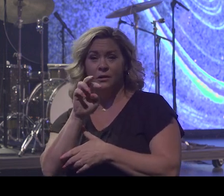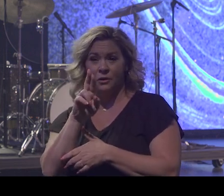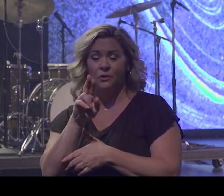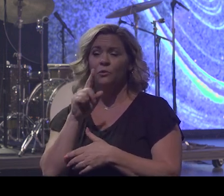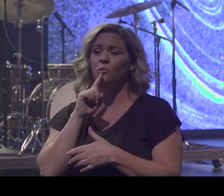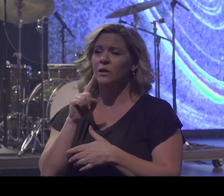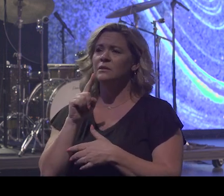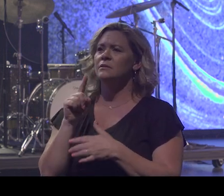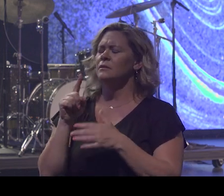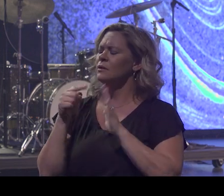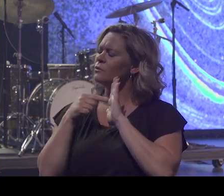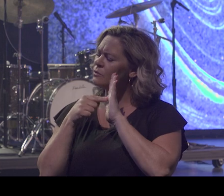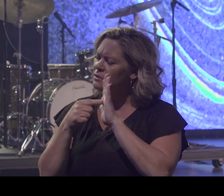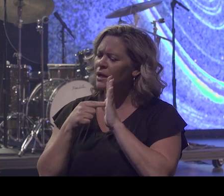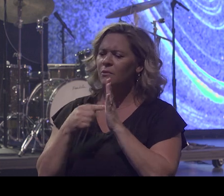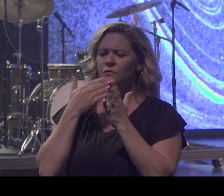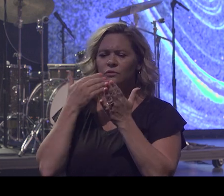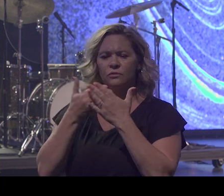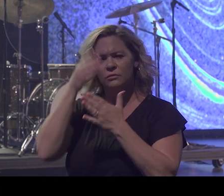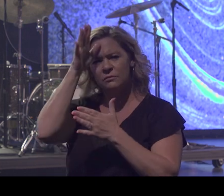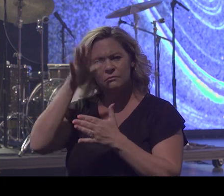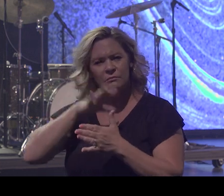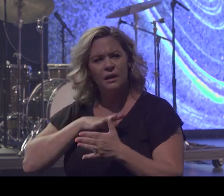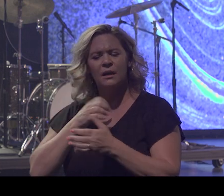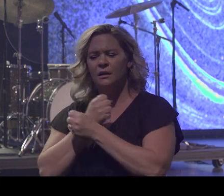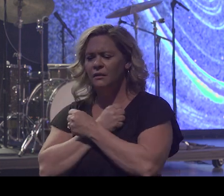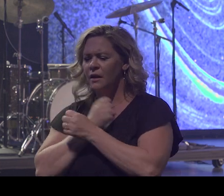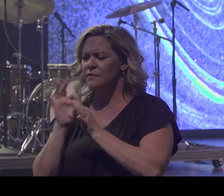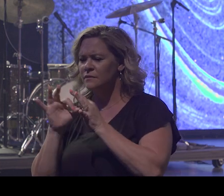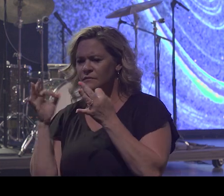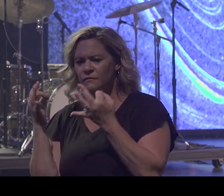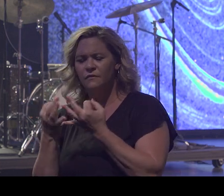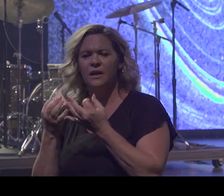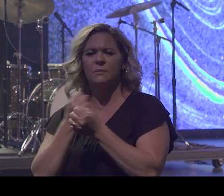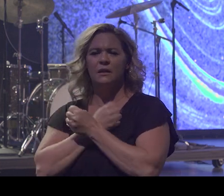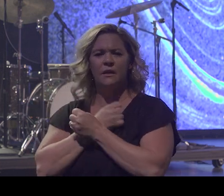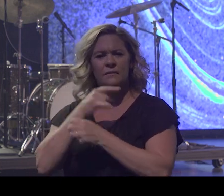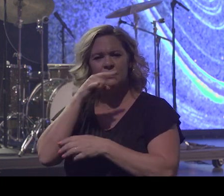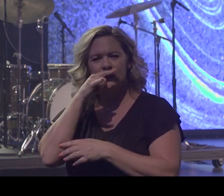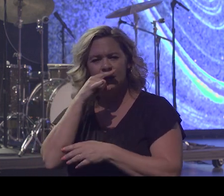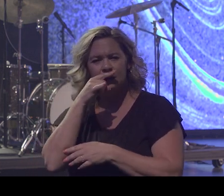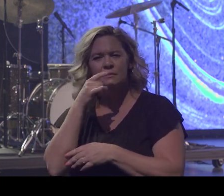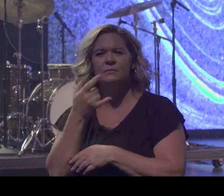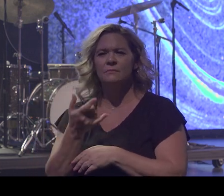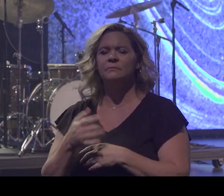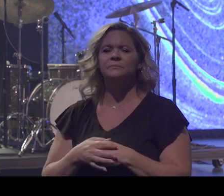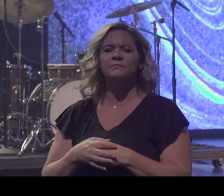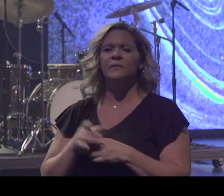look like and live like. He loved his family. He loved his kids. And he was drinking milk.